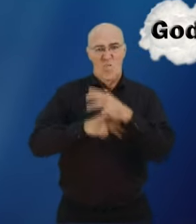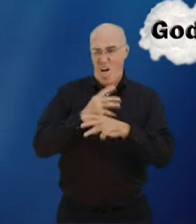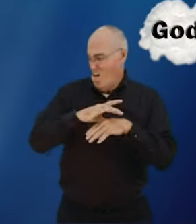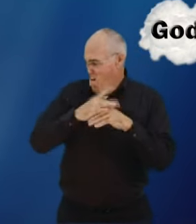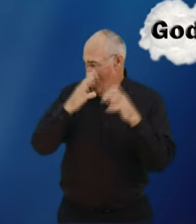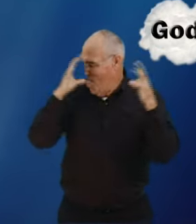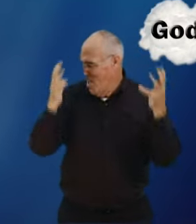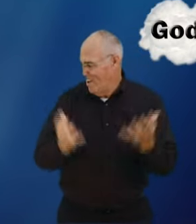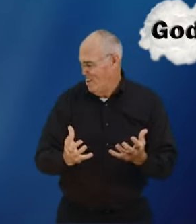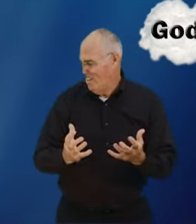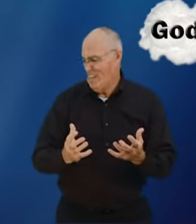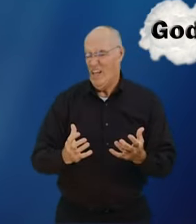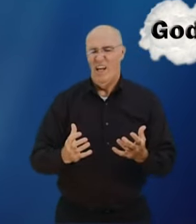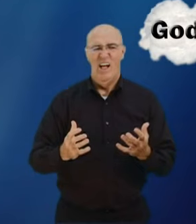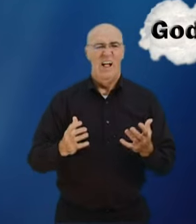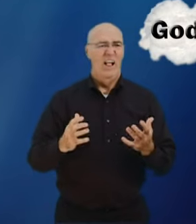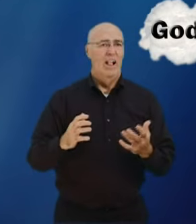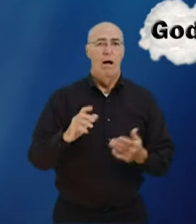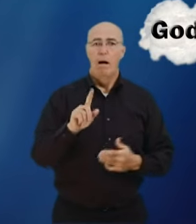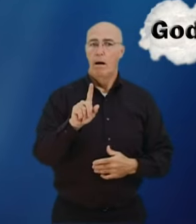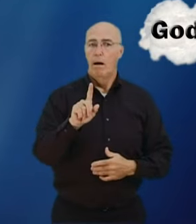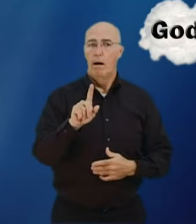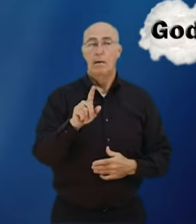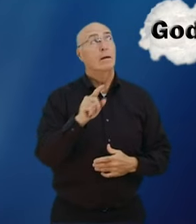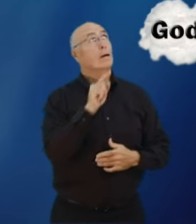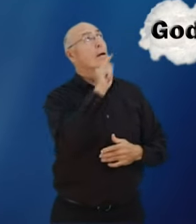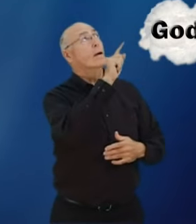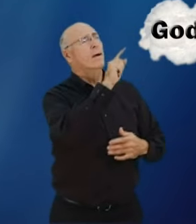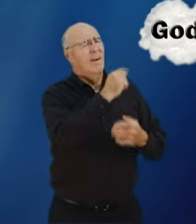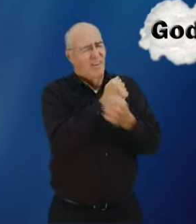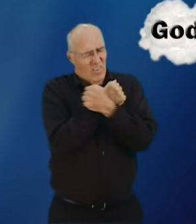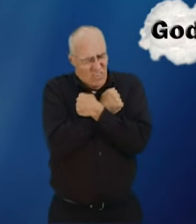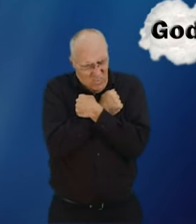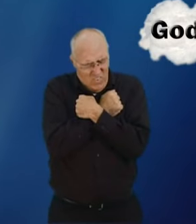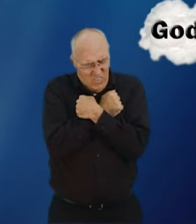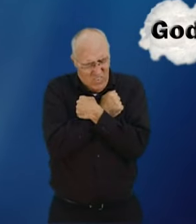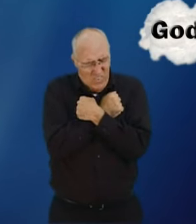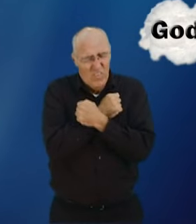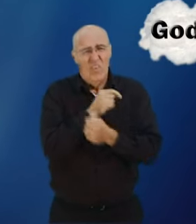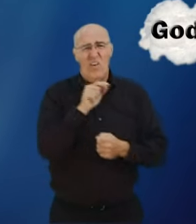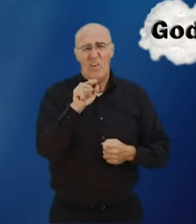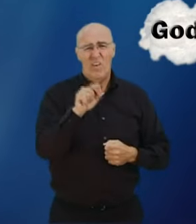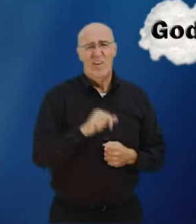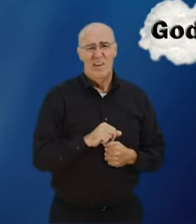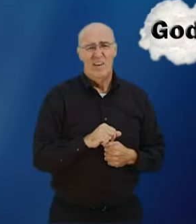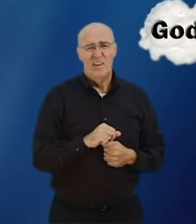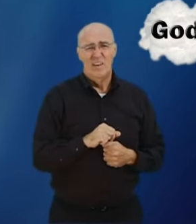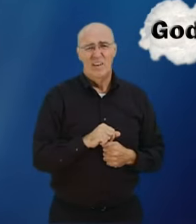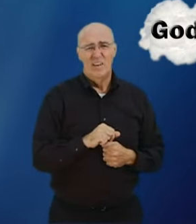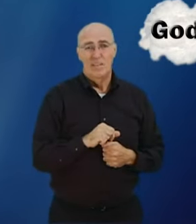in the world in there is much sin but God still loves you